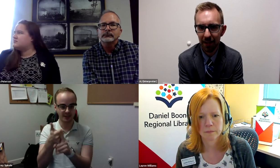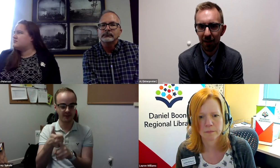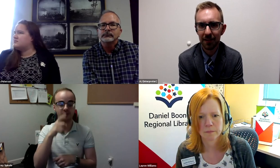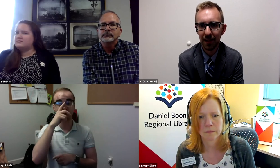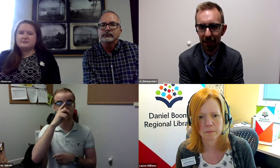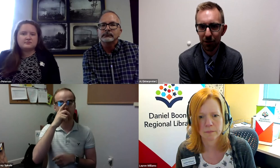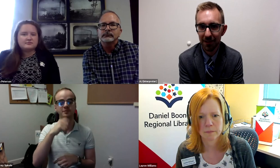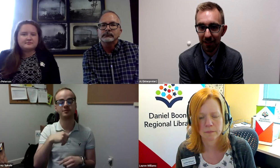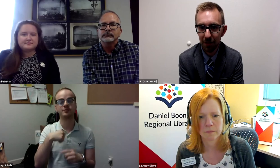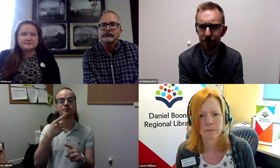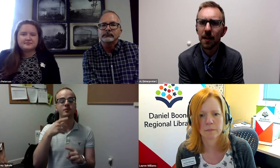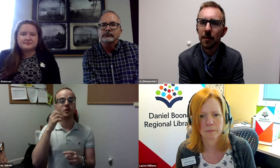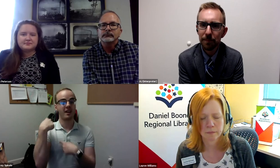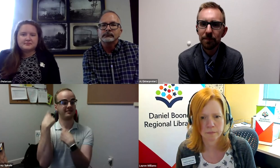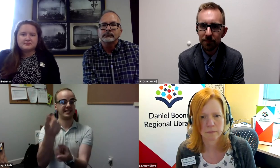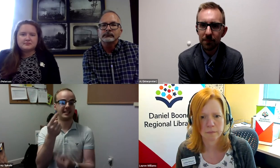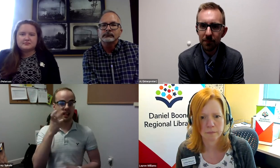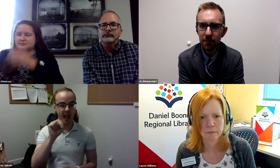ASL as a language itself.